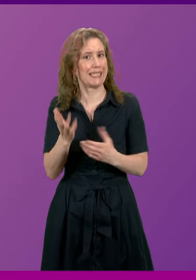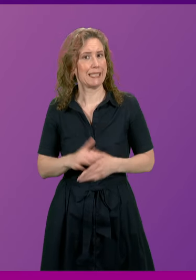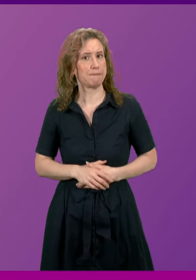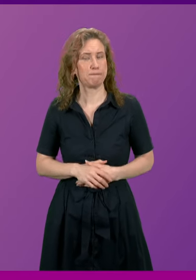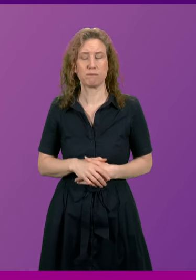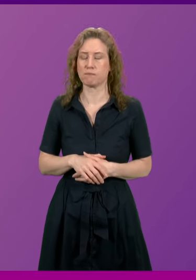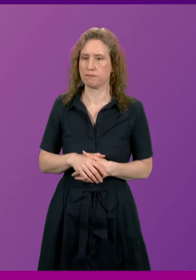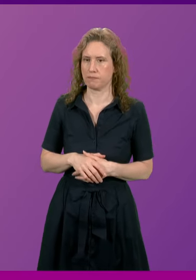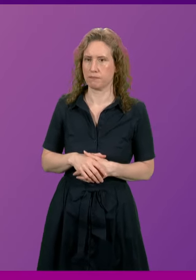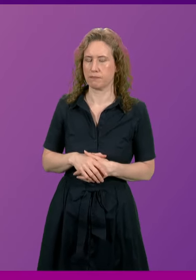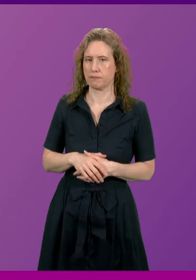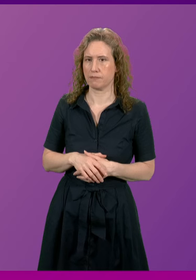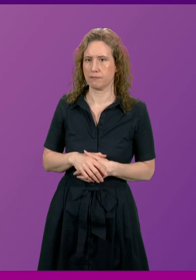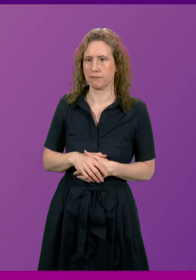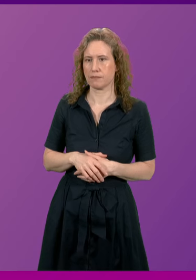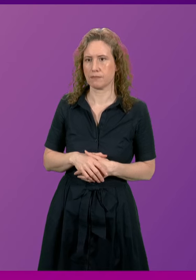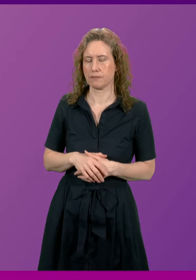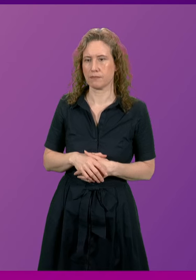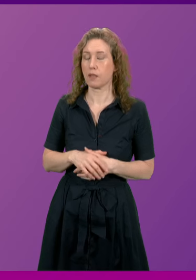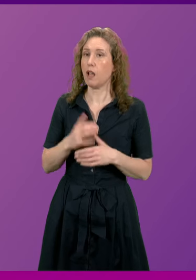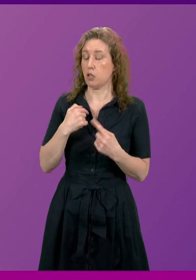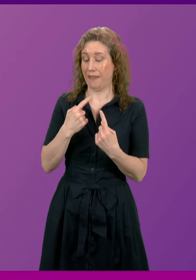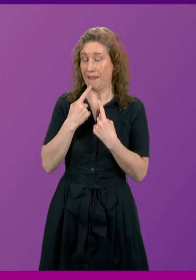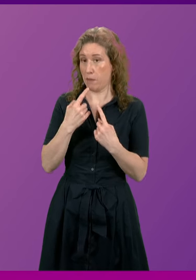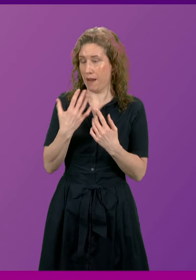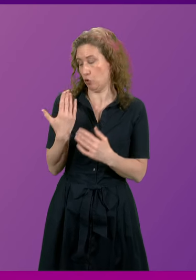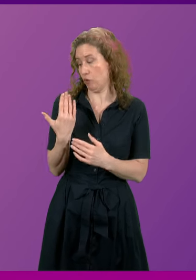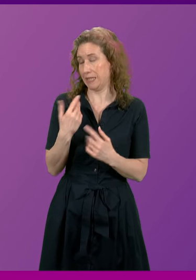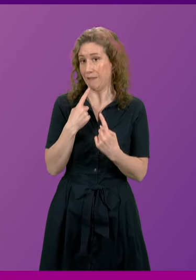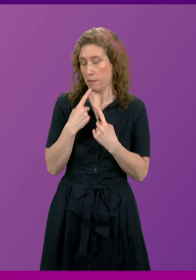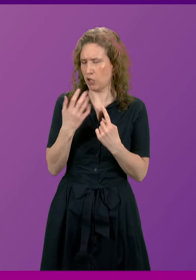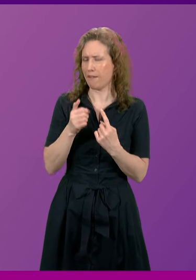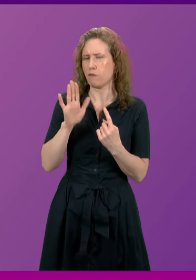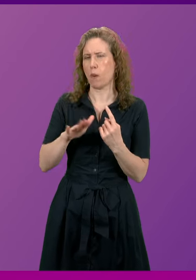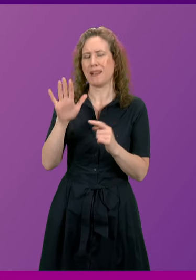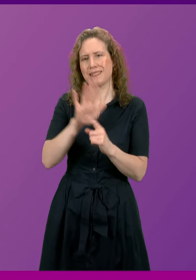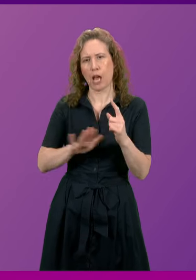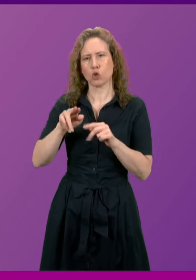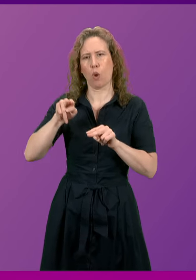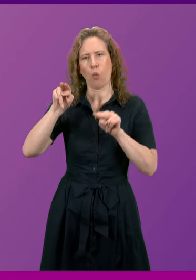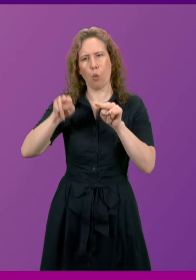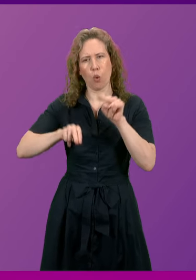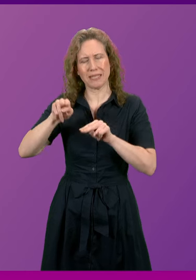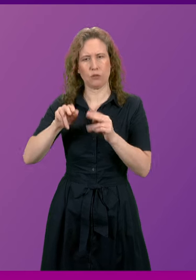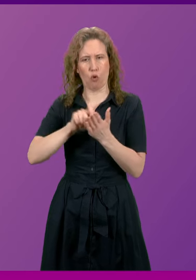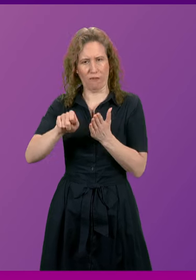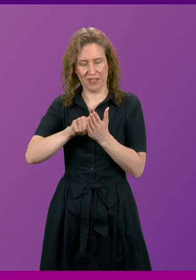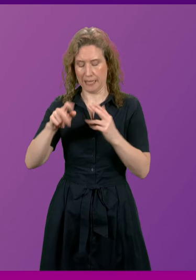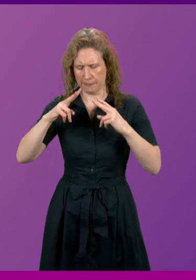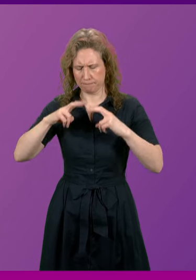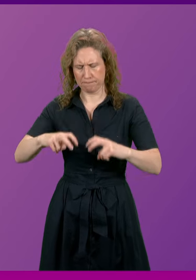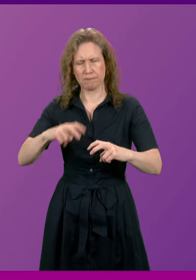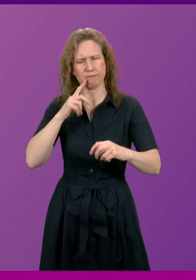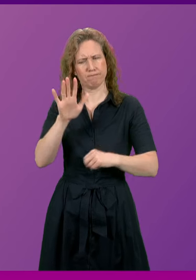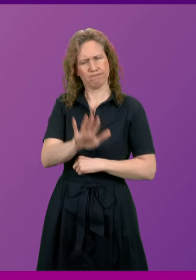the information that I have most recently is the National Audit Office undertook a report which estimated